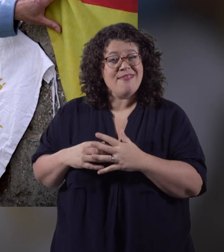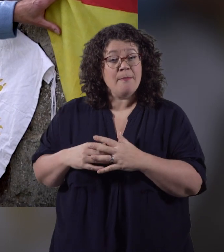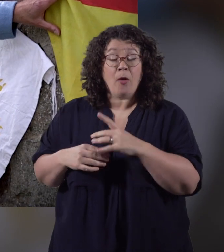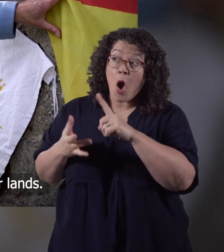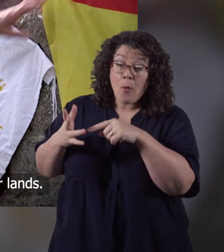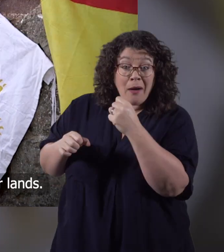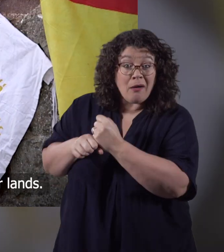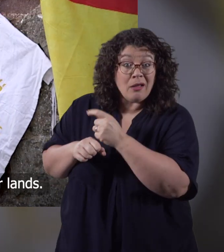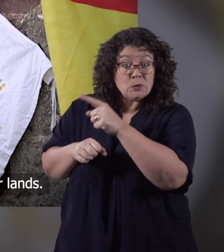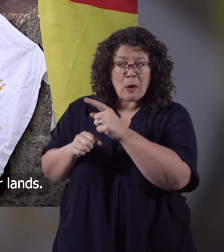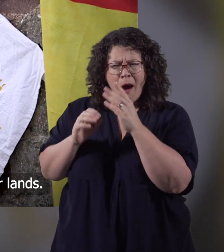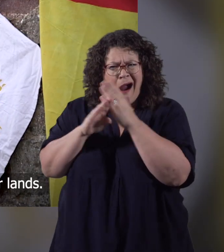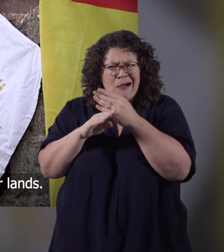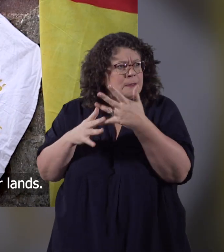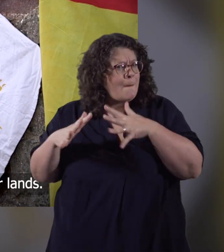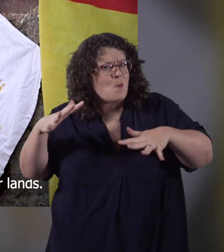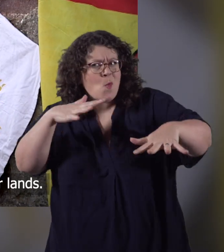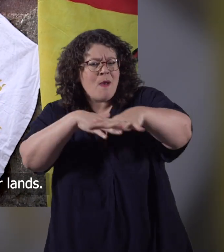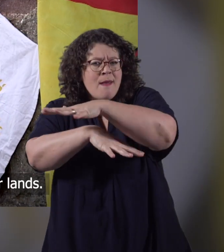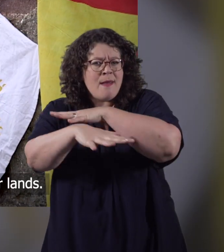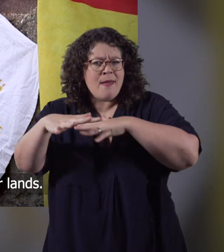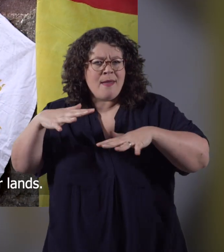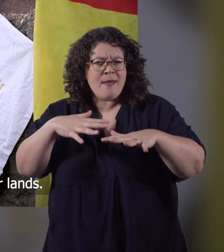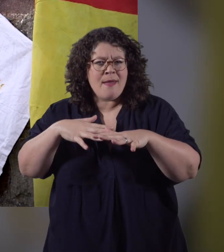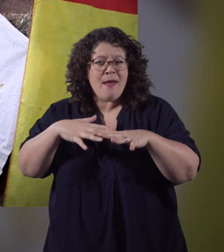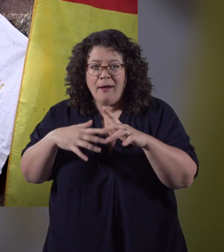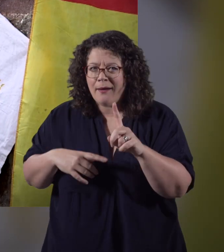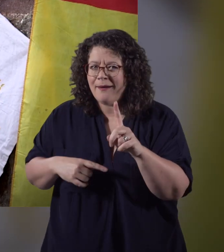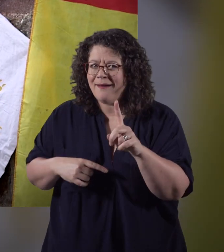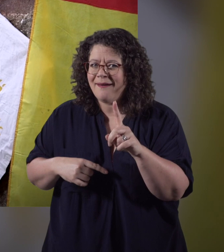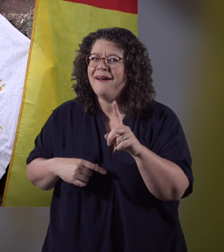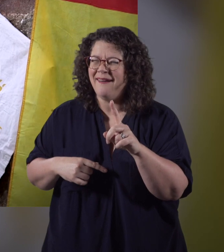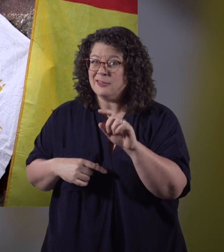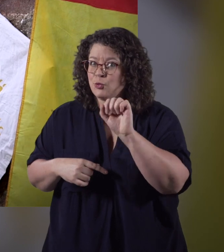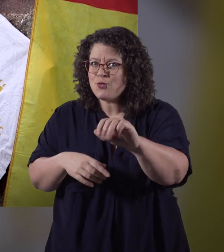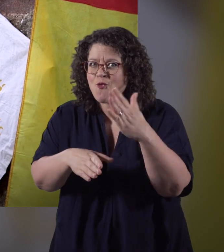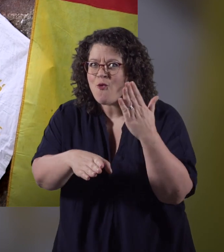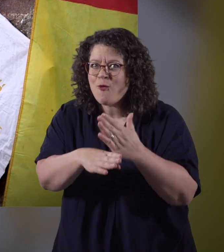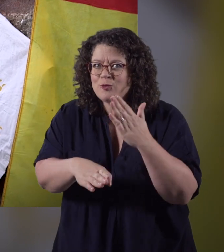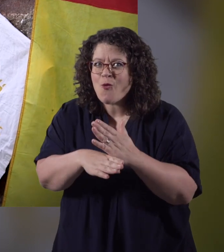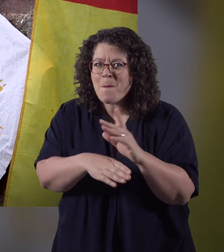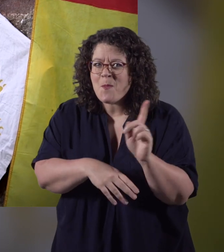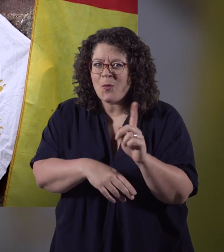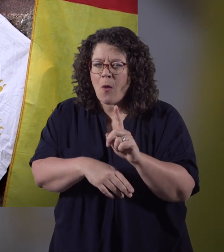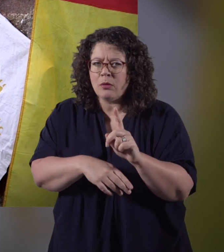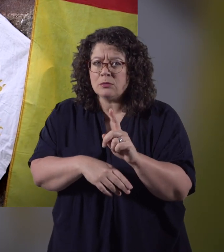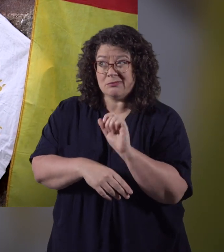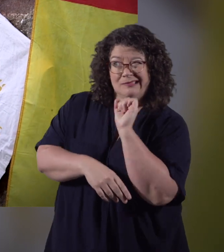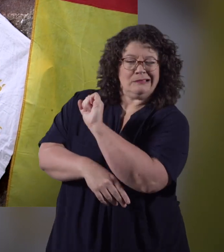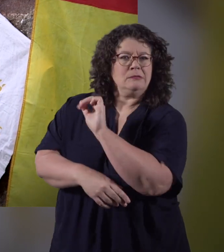If Owain Glyndour is indeed in hiding somewhere within our lands, then it is your task, as his foot